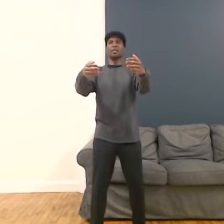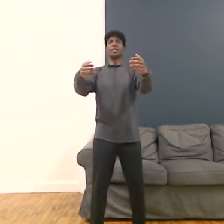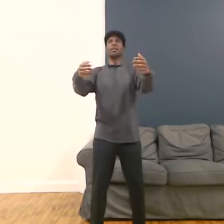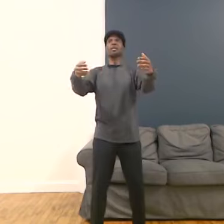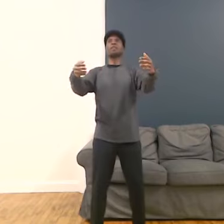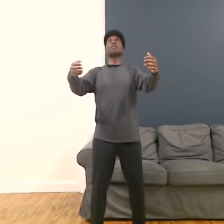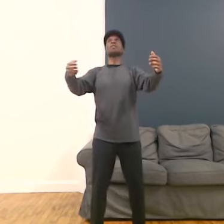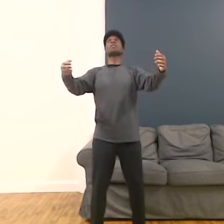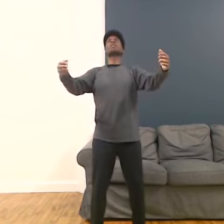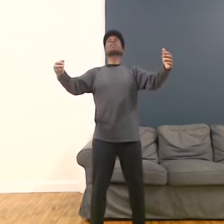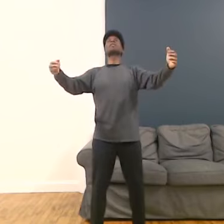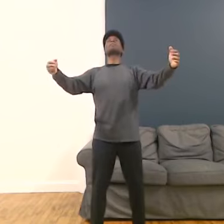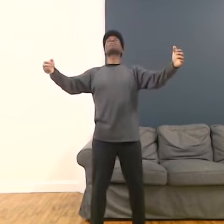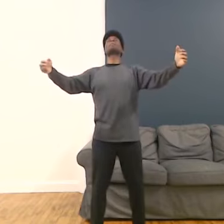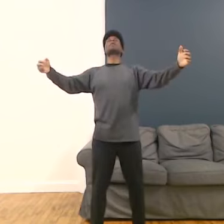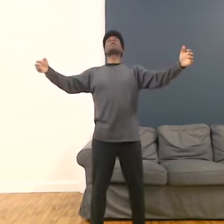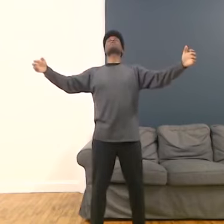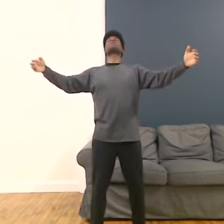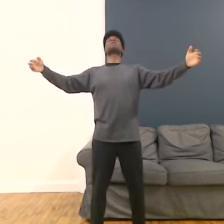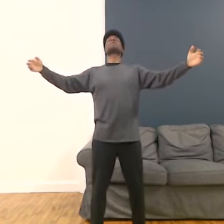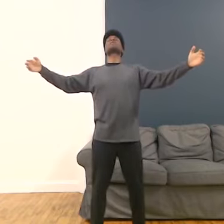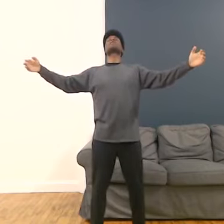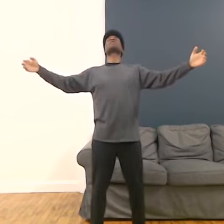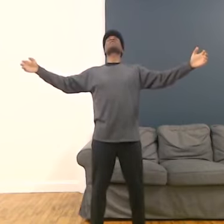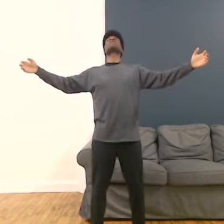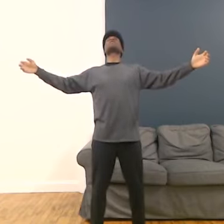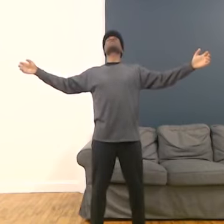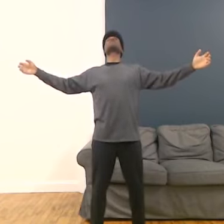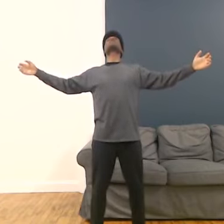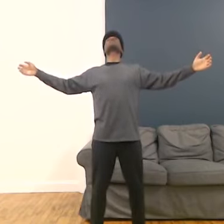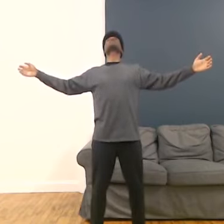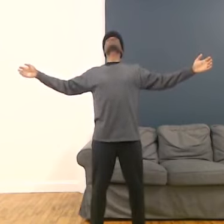Inhale. Look up. Arms to the heart. Feel the stretch.